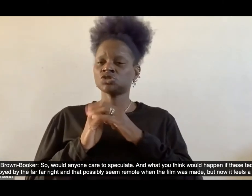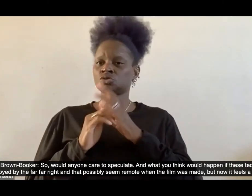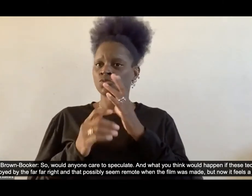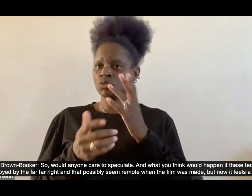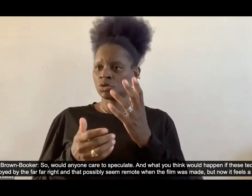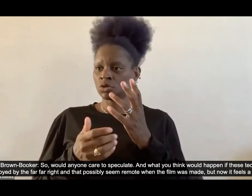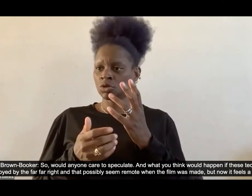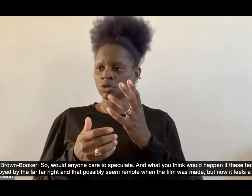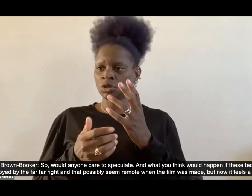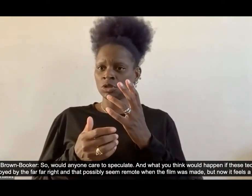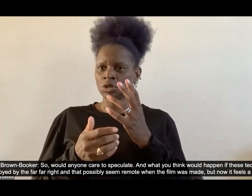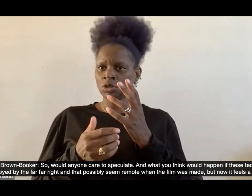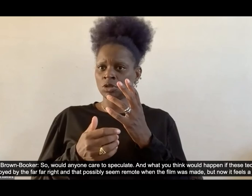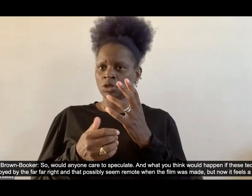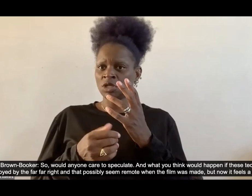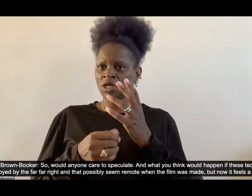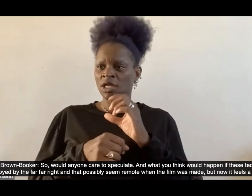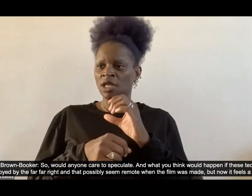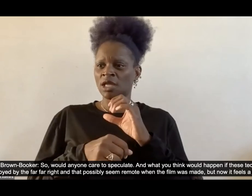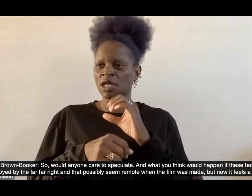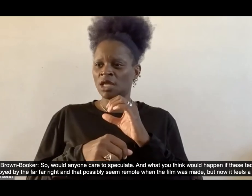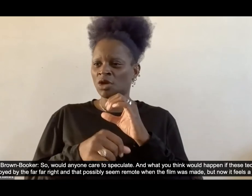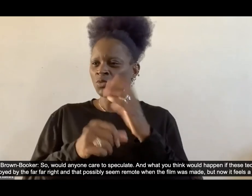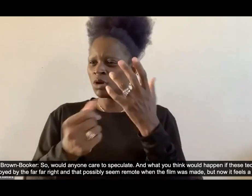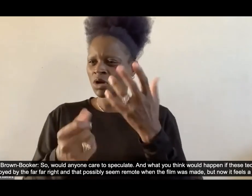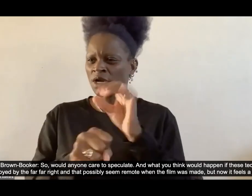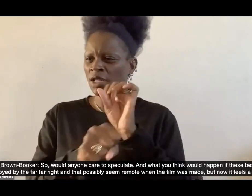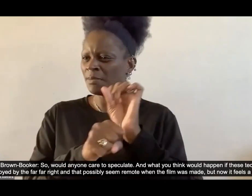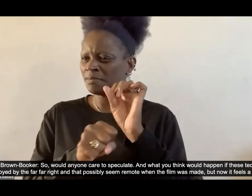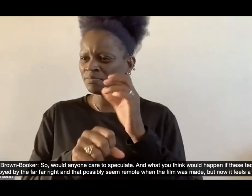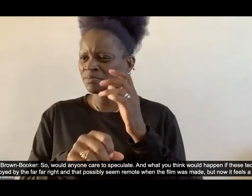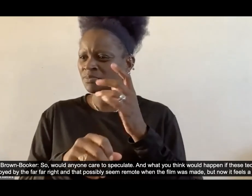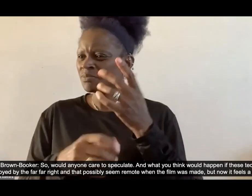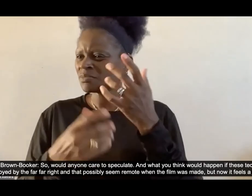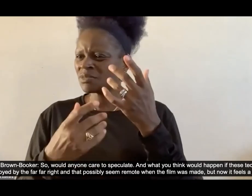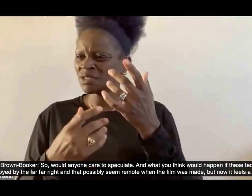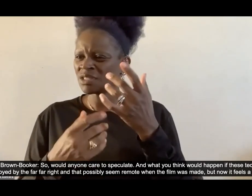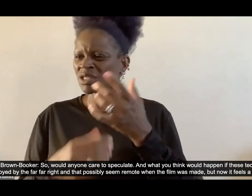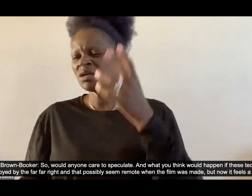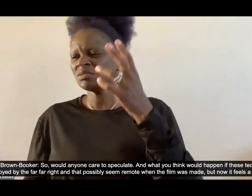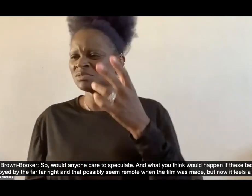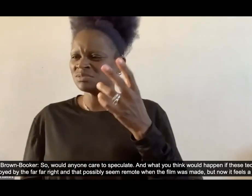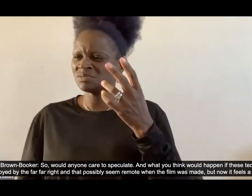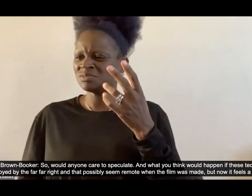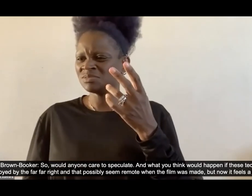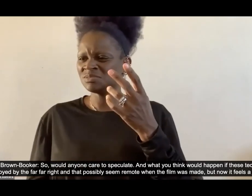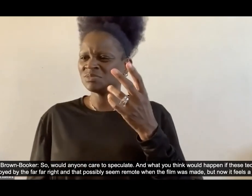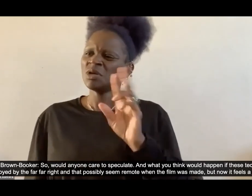that possibly seemed remote when the film was made but now it feels a lot more real